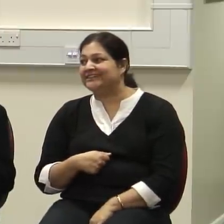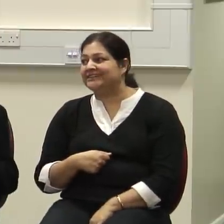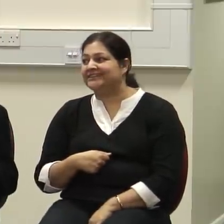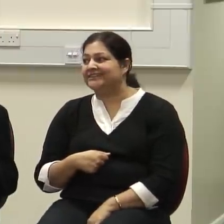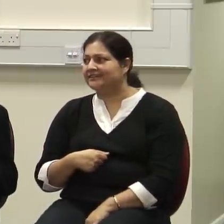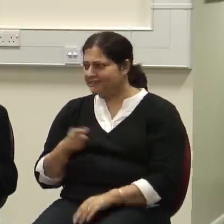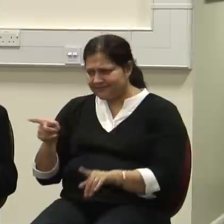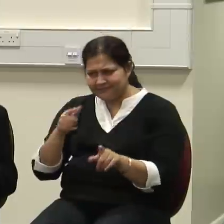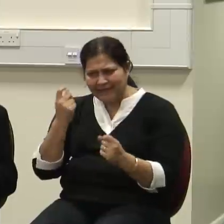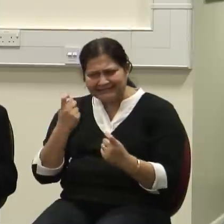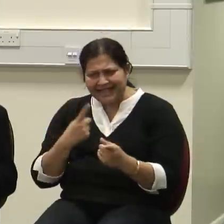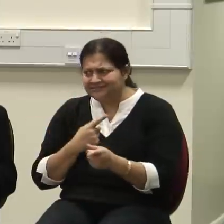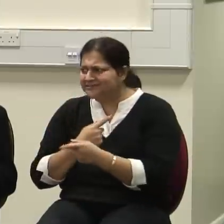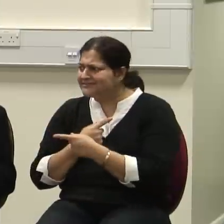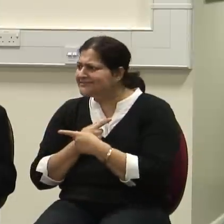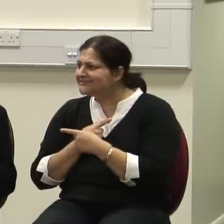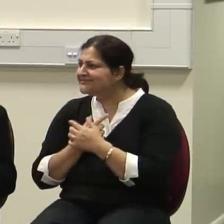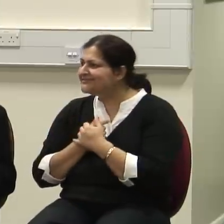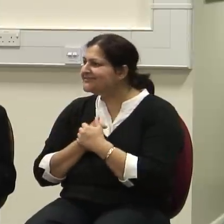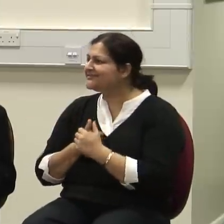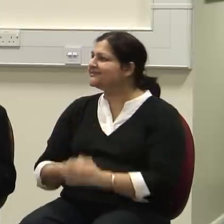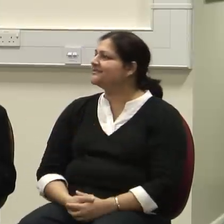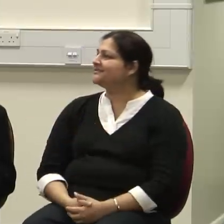I hope that makes sense to you. Okay.